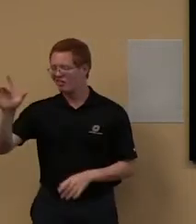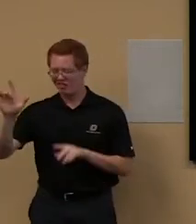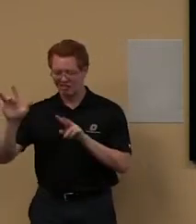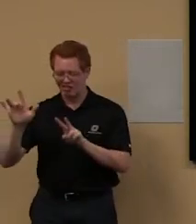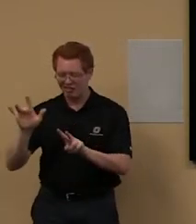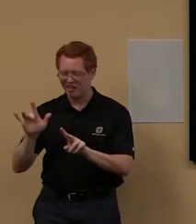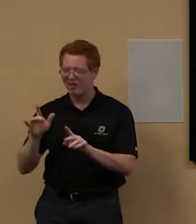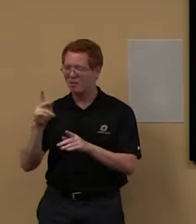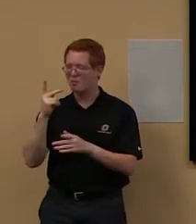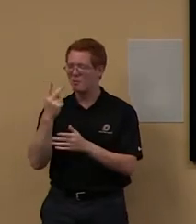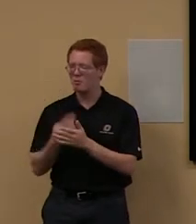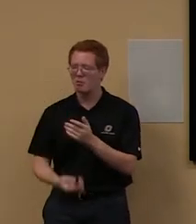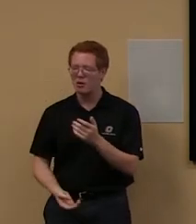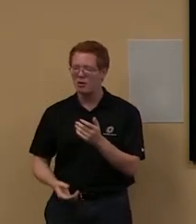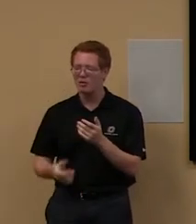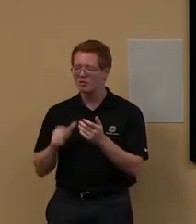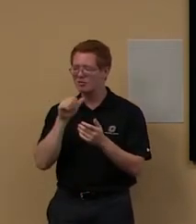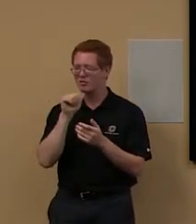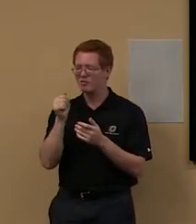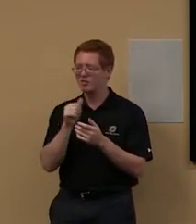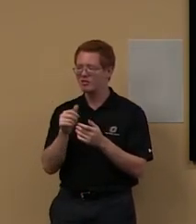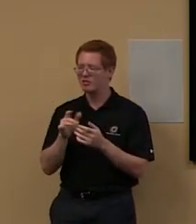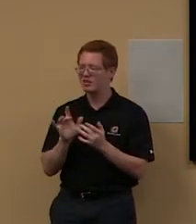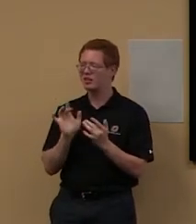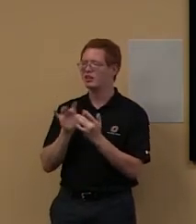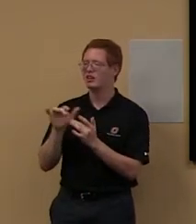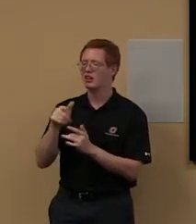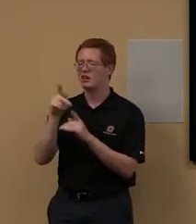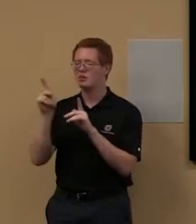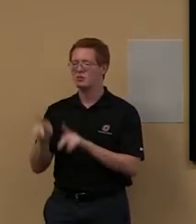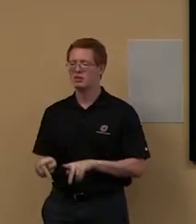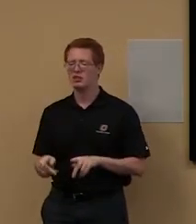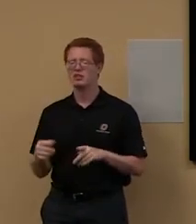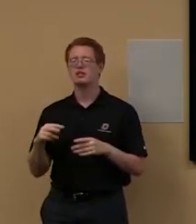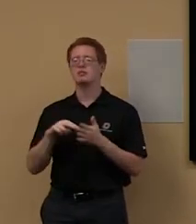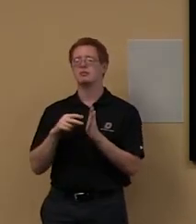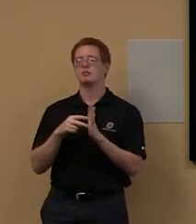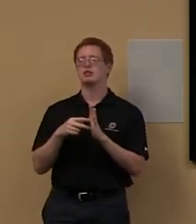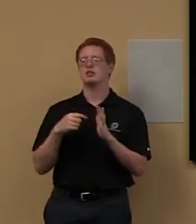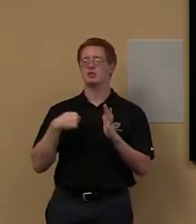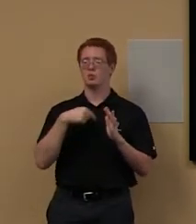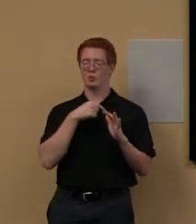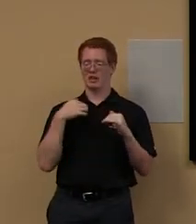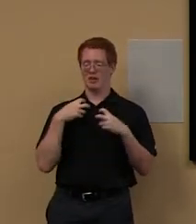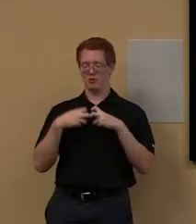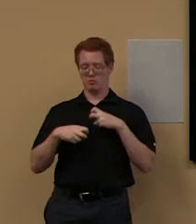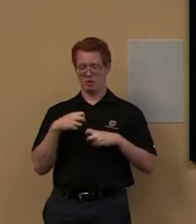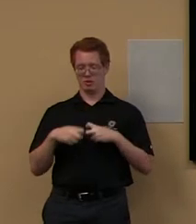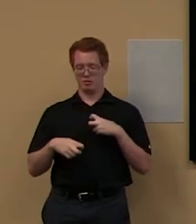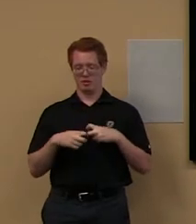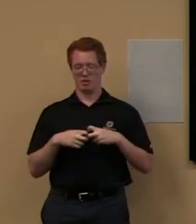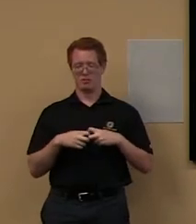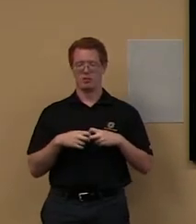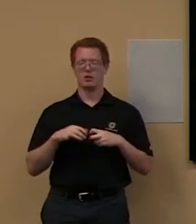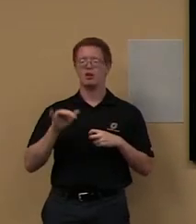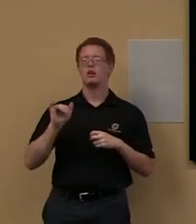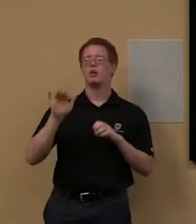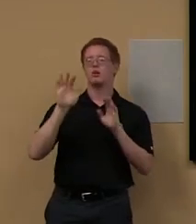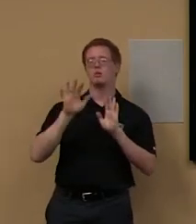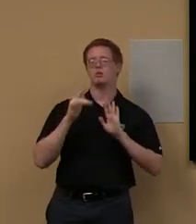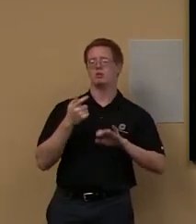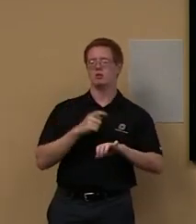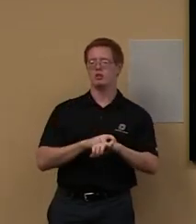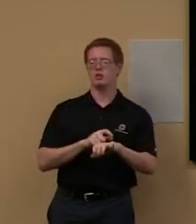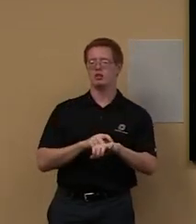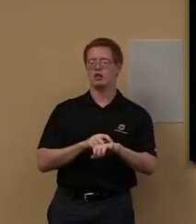text links and it didn't take me anywhere. That means that there's probably a problem on our end. And that would, that would be a great time to